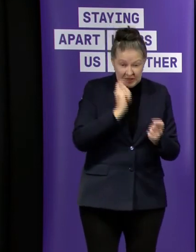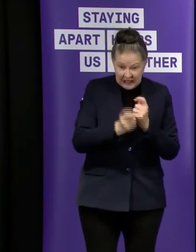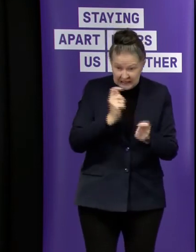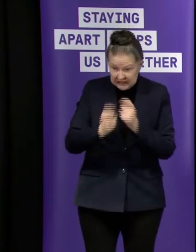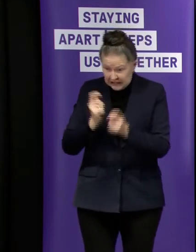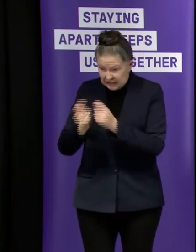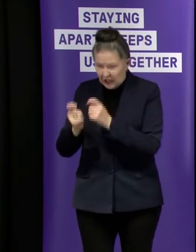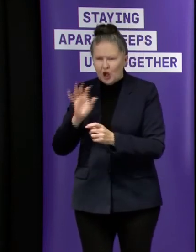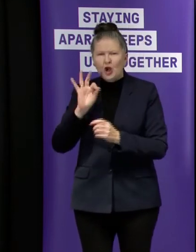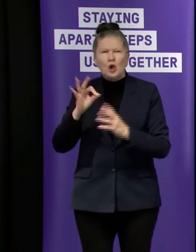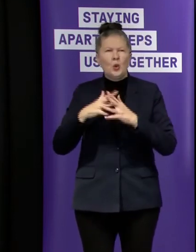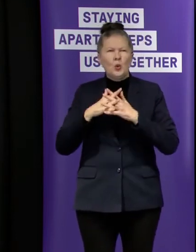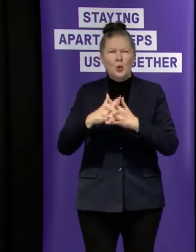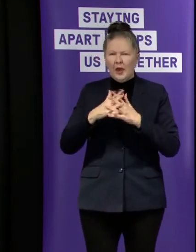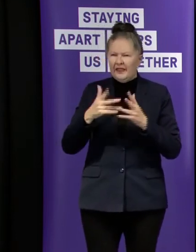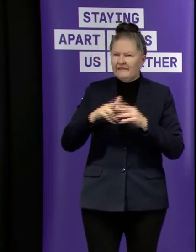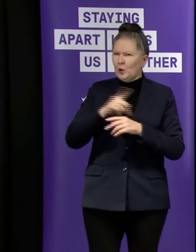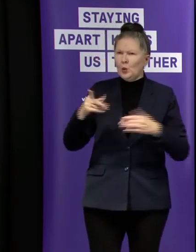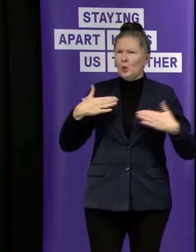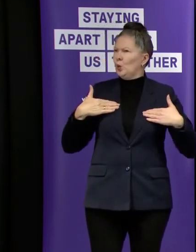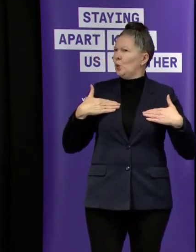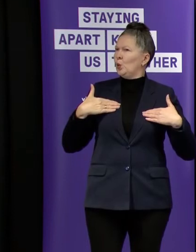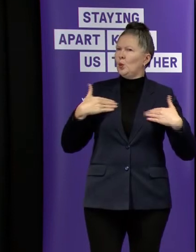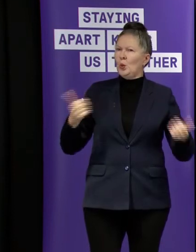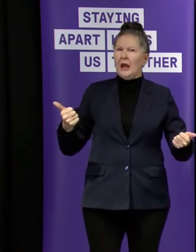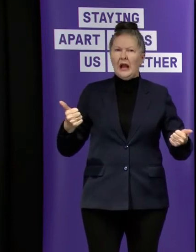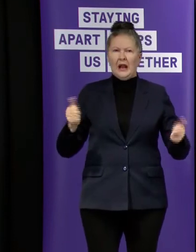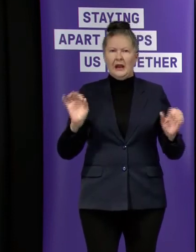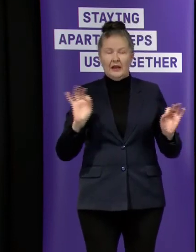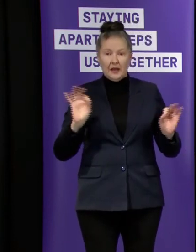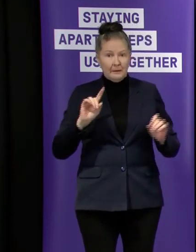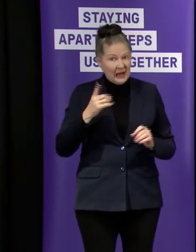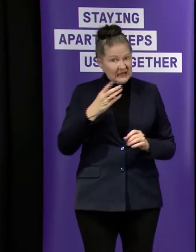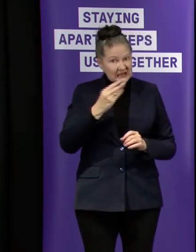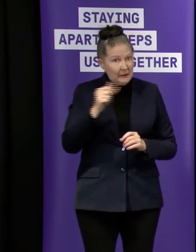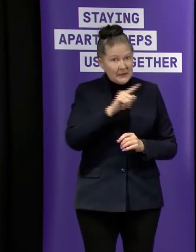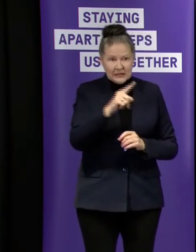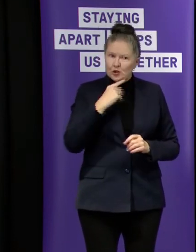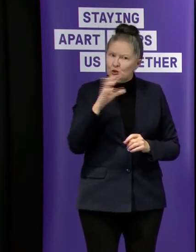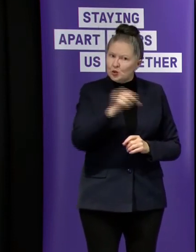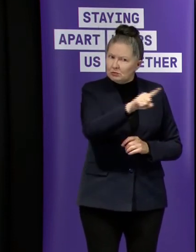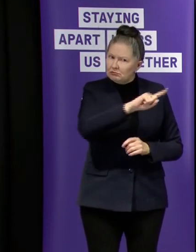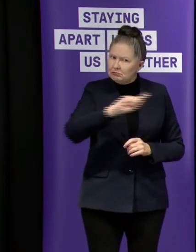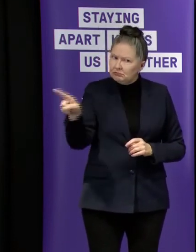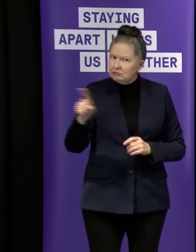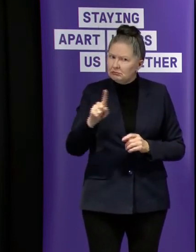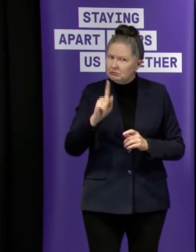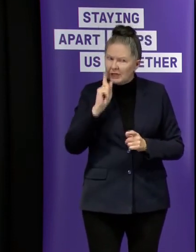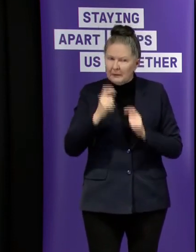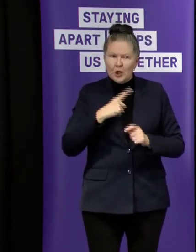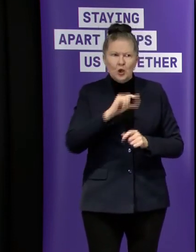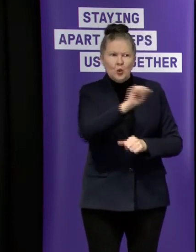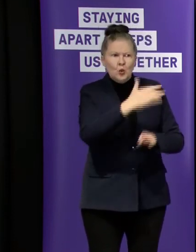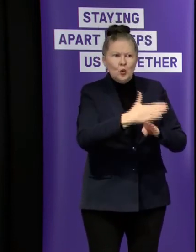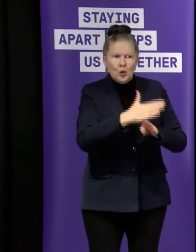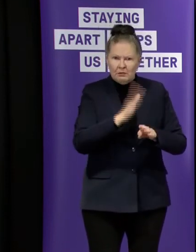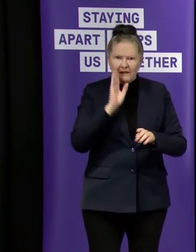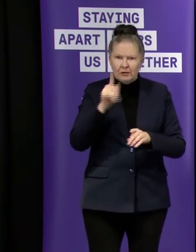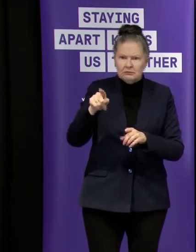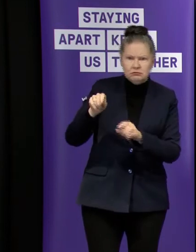people who are asymptomatic but there are still so many people who have been told they should get tested because there's been a coronavirus scare at a workplace